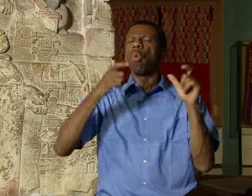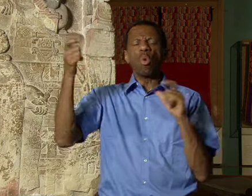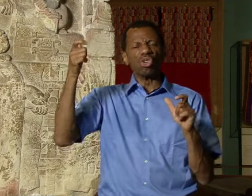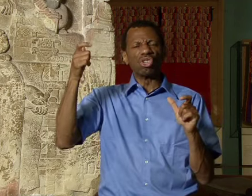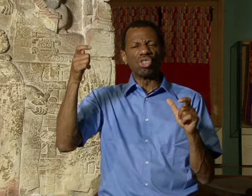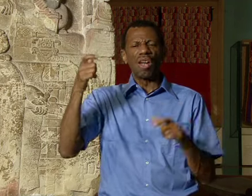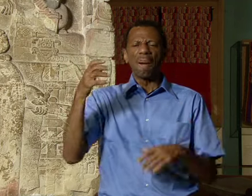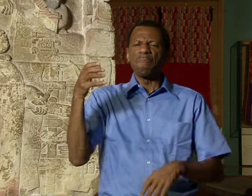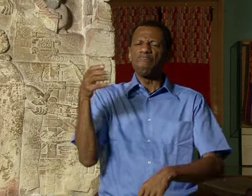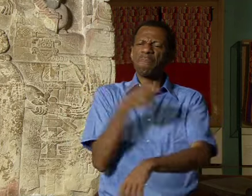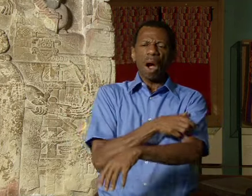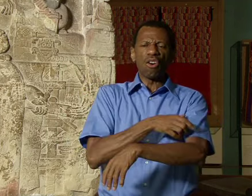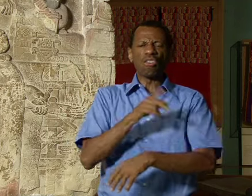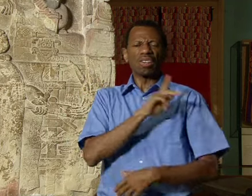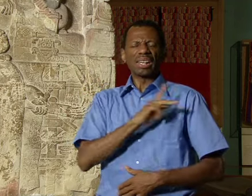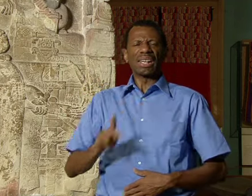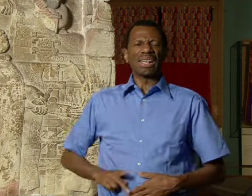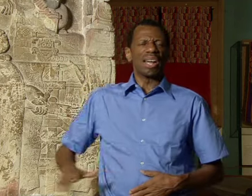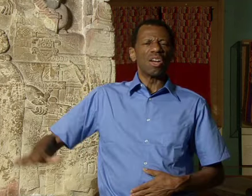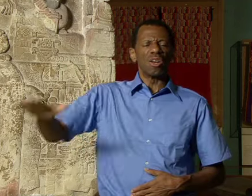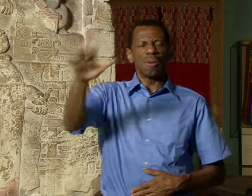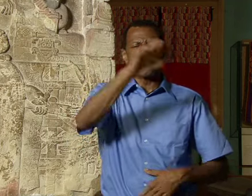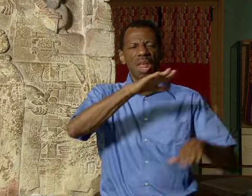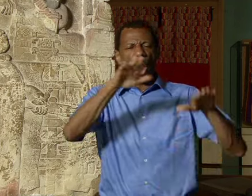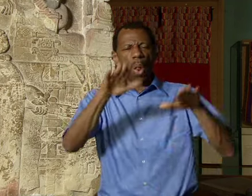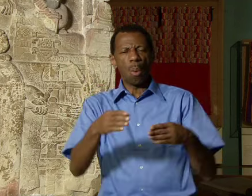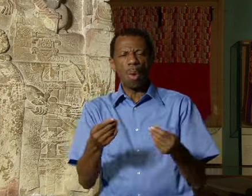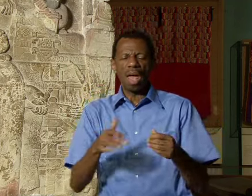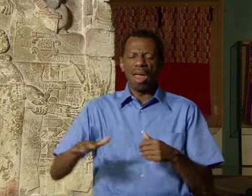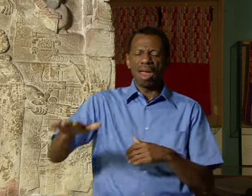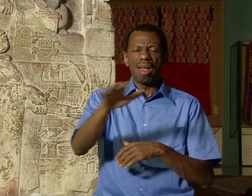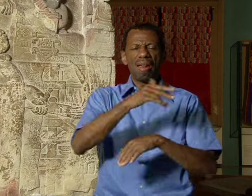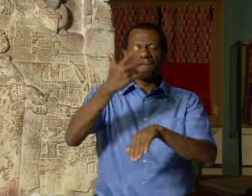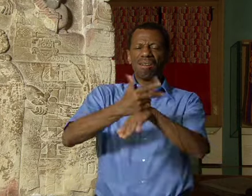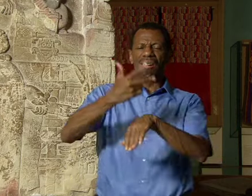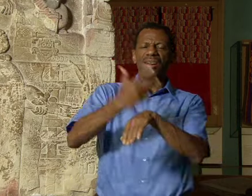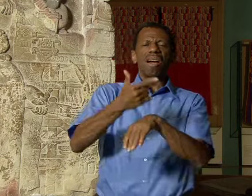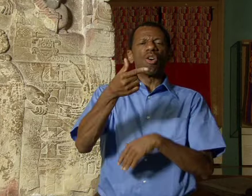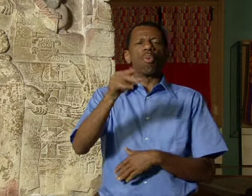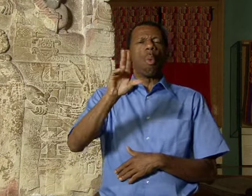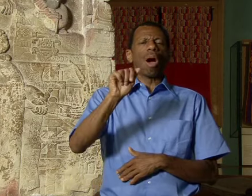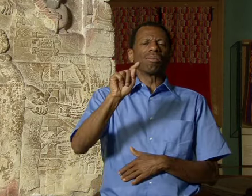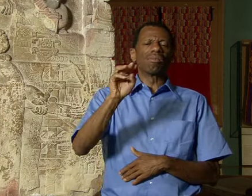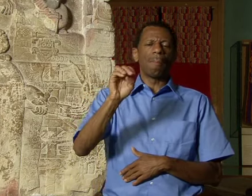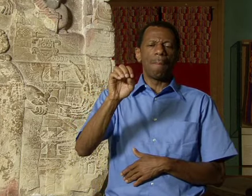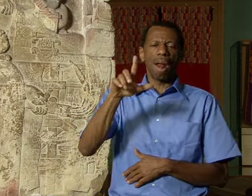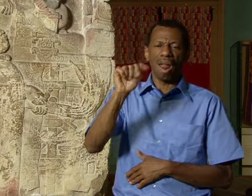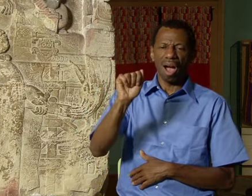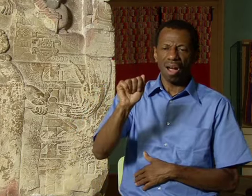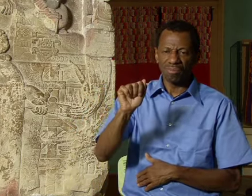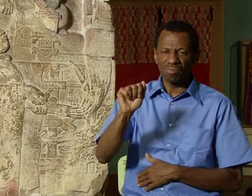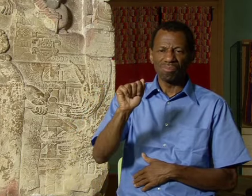inaugurated at Piedras Negras, capital of a large and powerful kingdom in the lowlands of Guatemala.